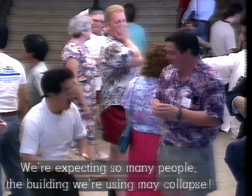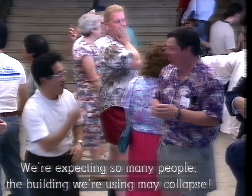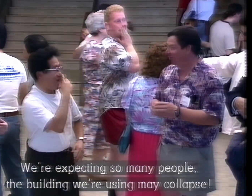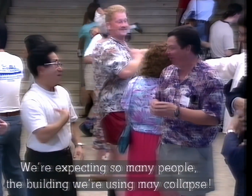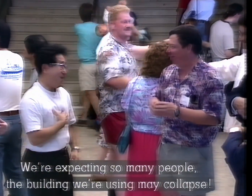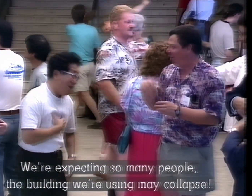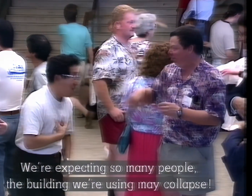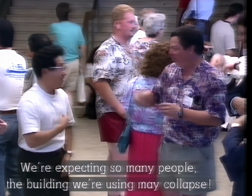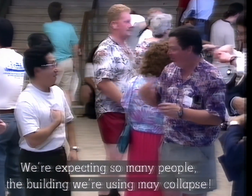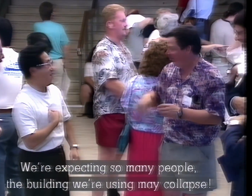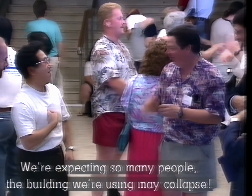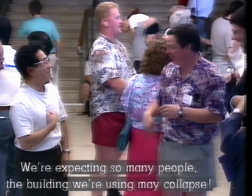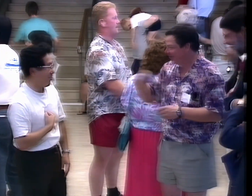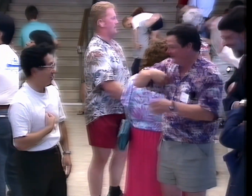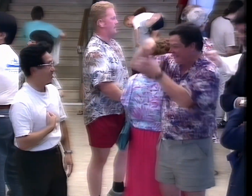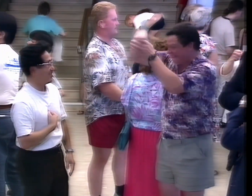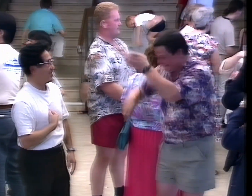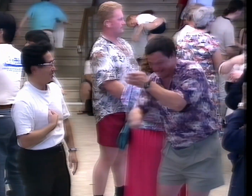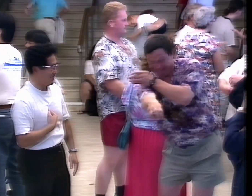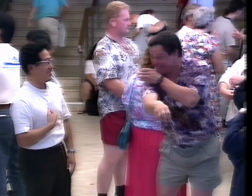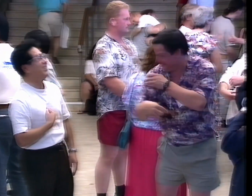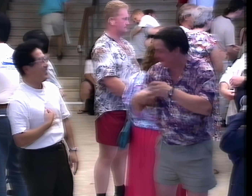We were expecting so many people, the building we're using is probably going to collapse.